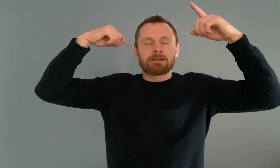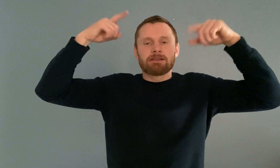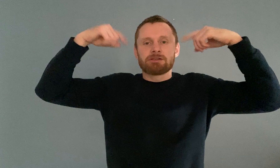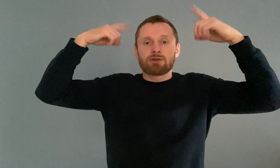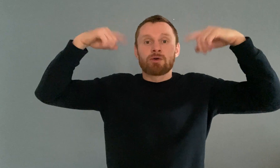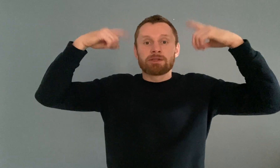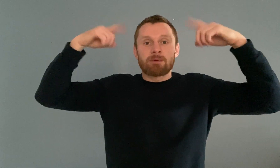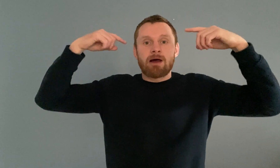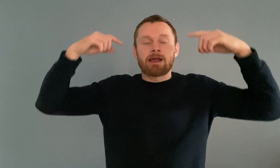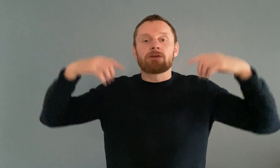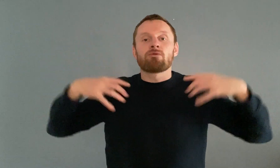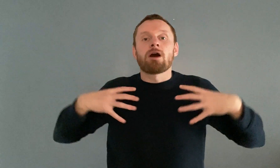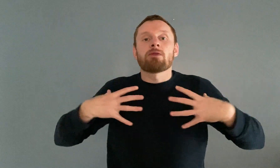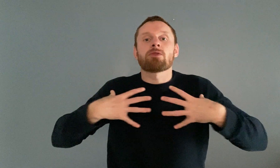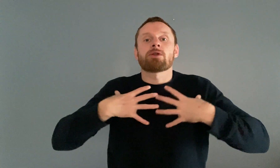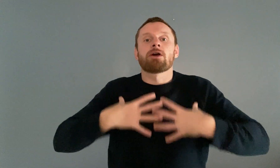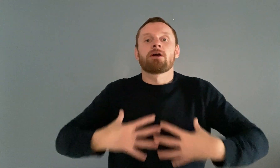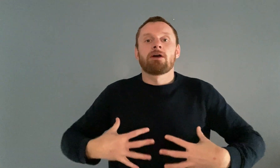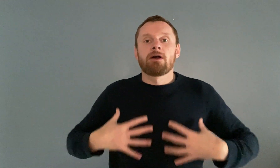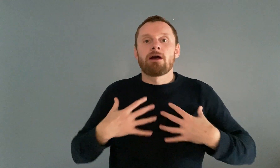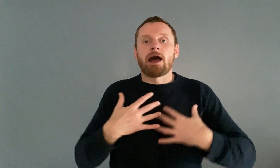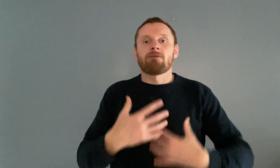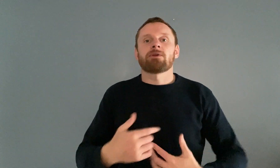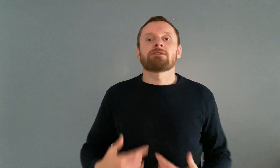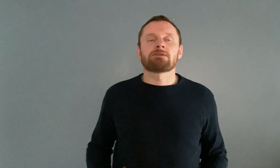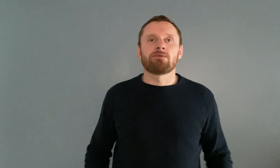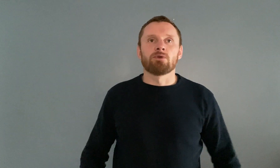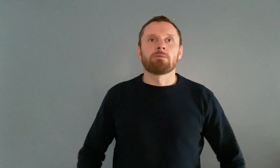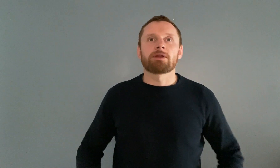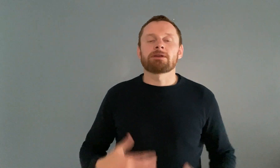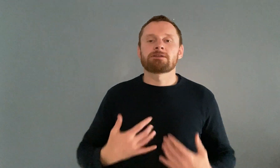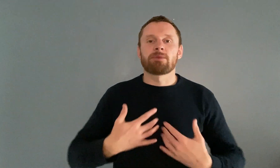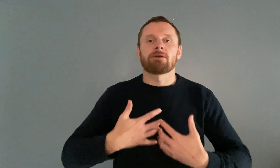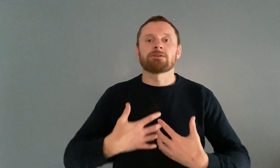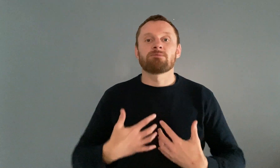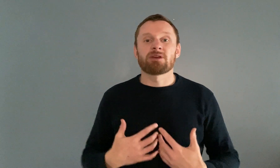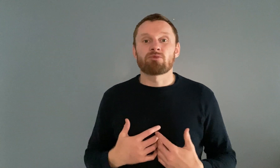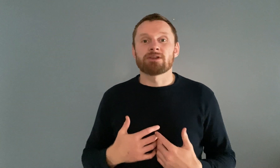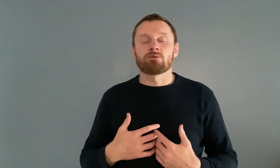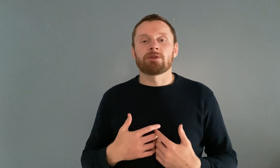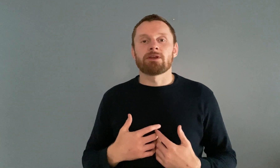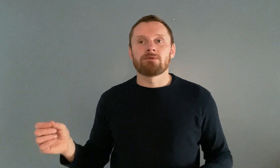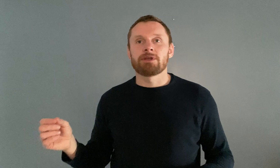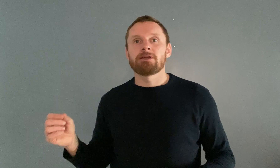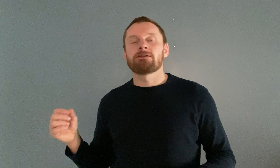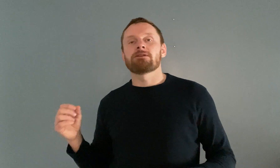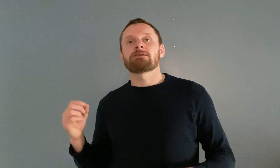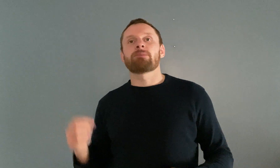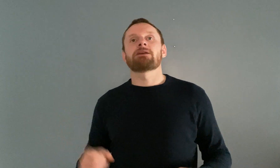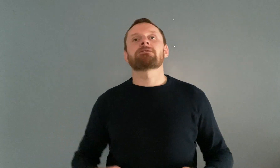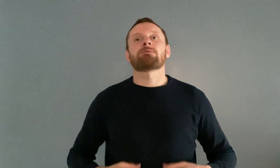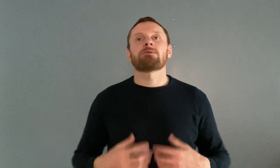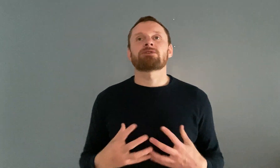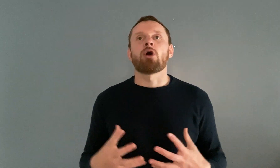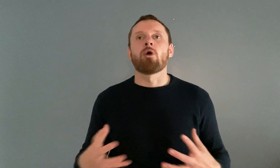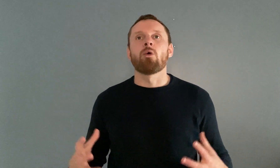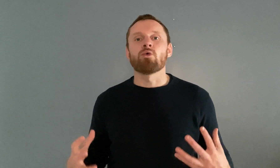in these stories about anger rather than having this full body experience and being present with it we need a space to be able to hold